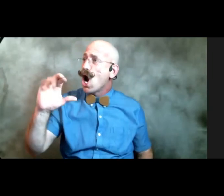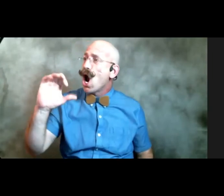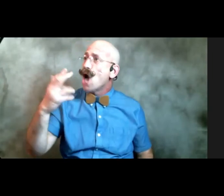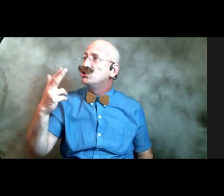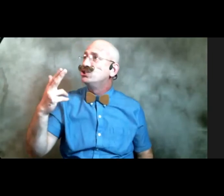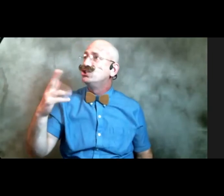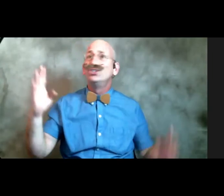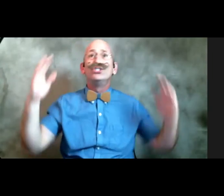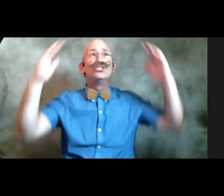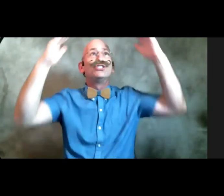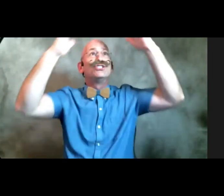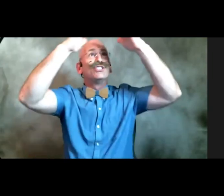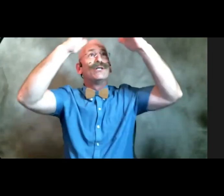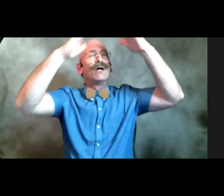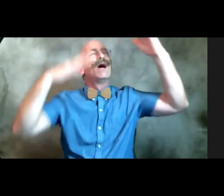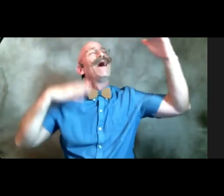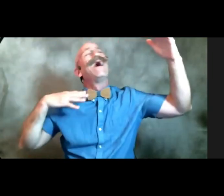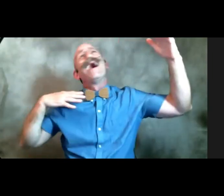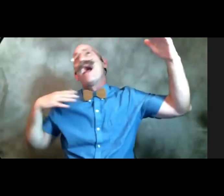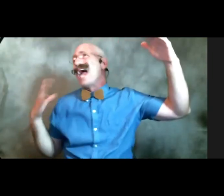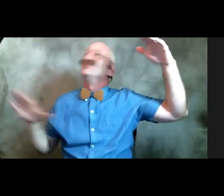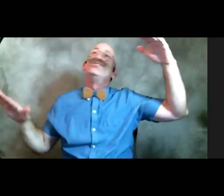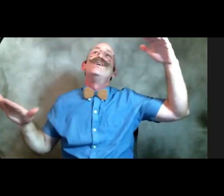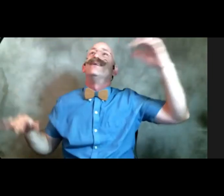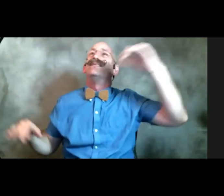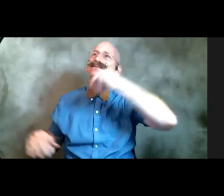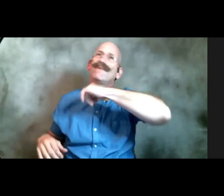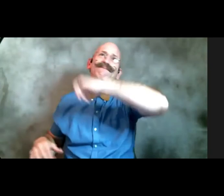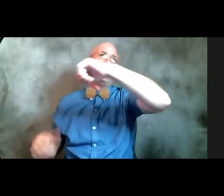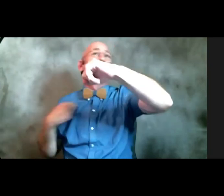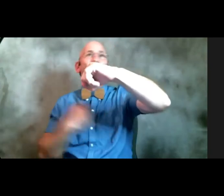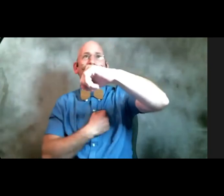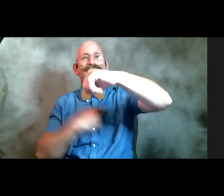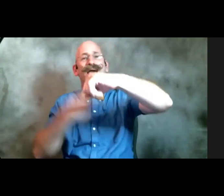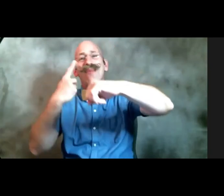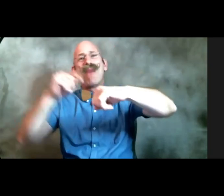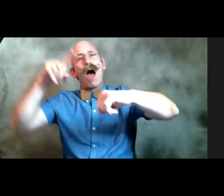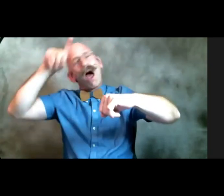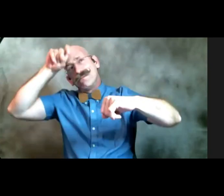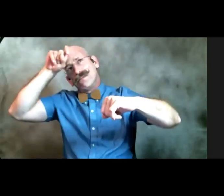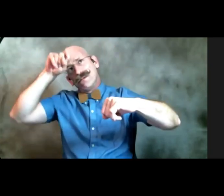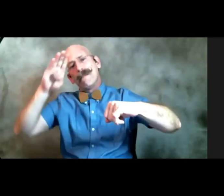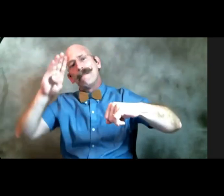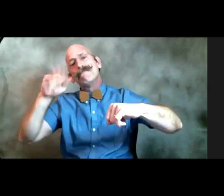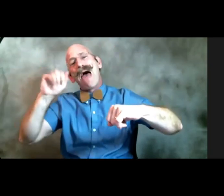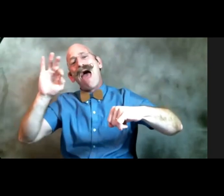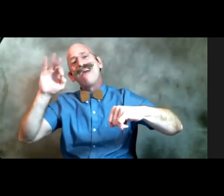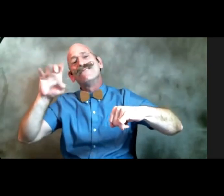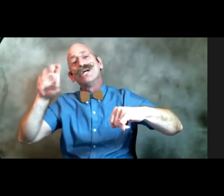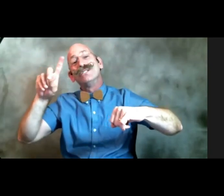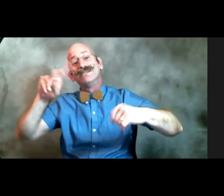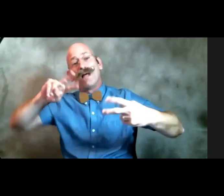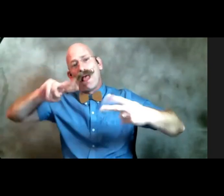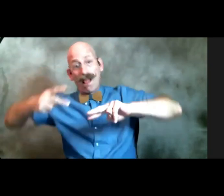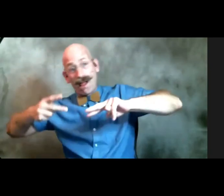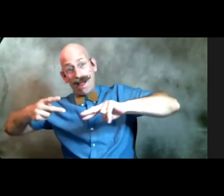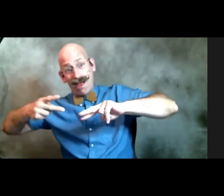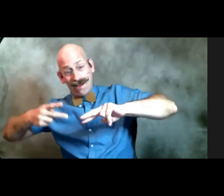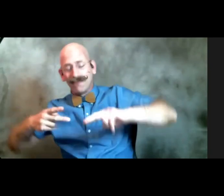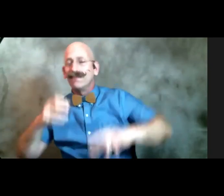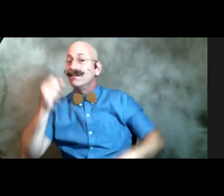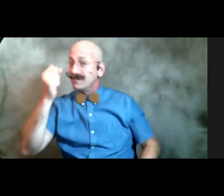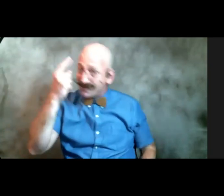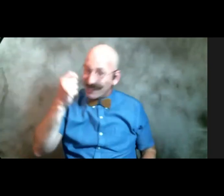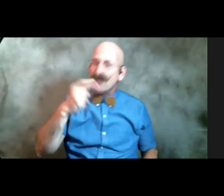defend us the baffled uh so I'm gonna say the Saint